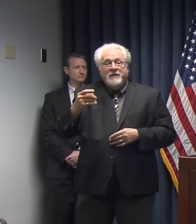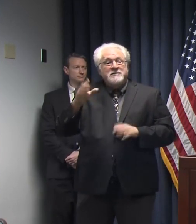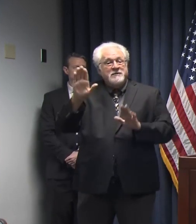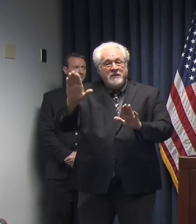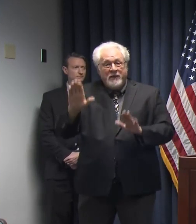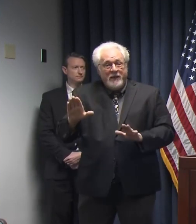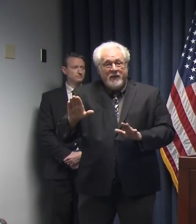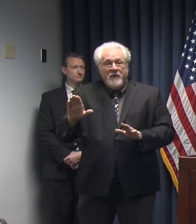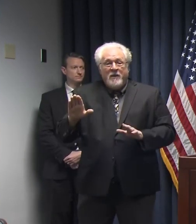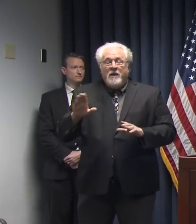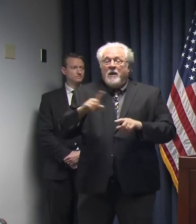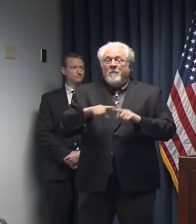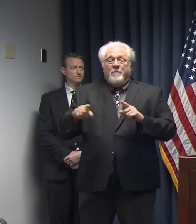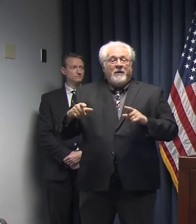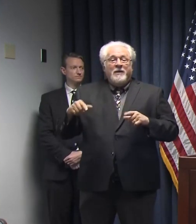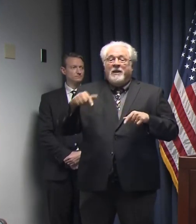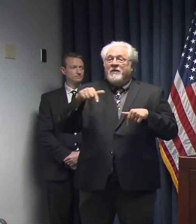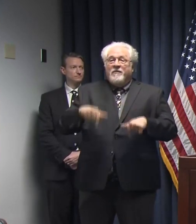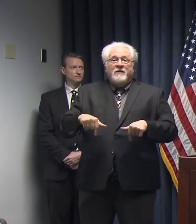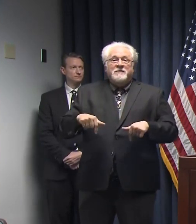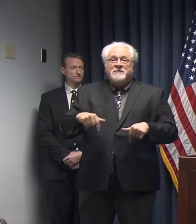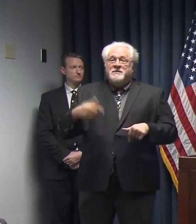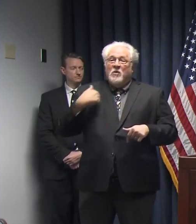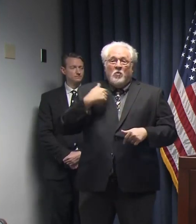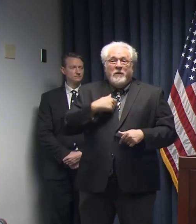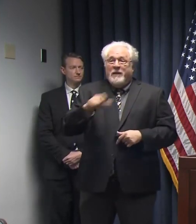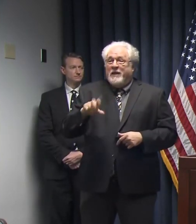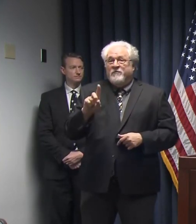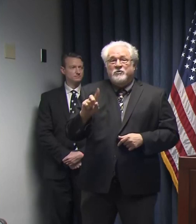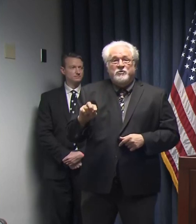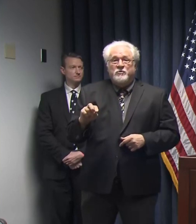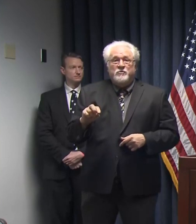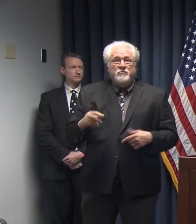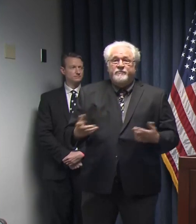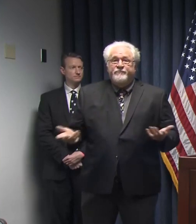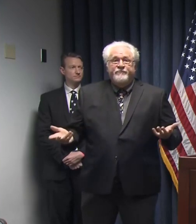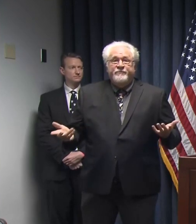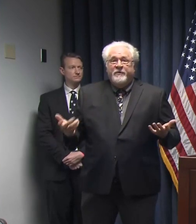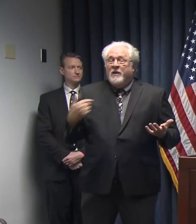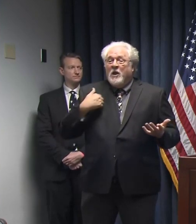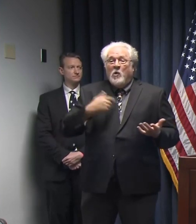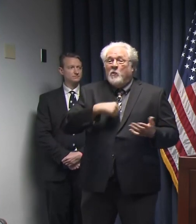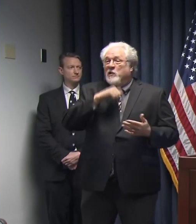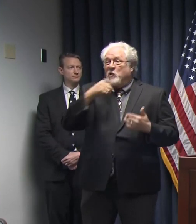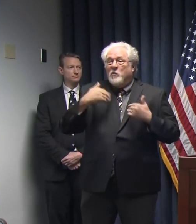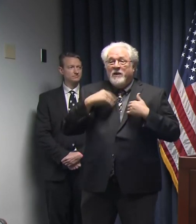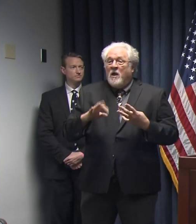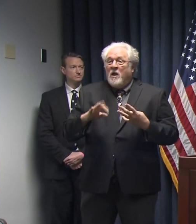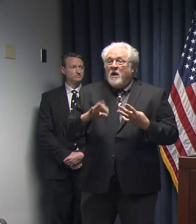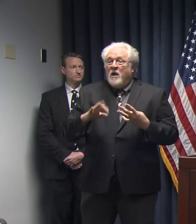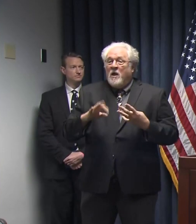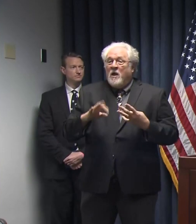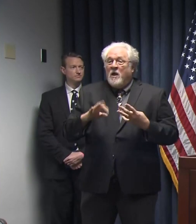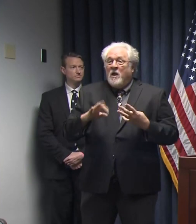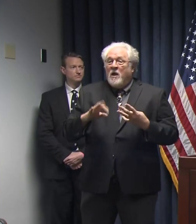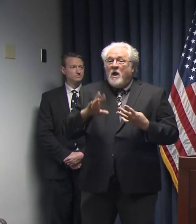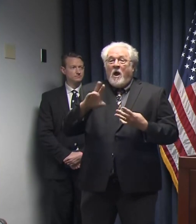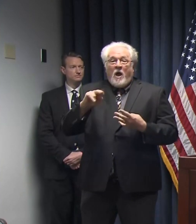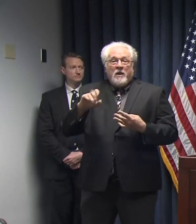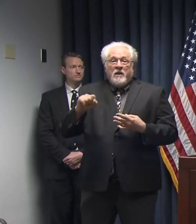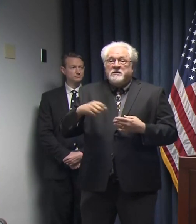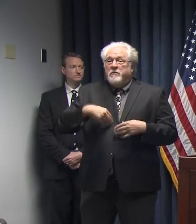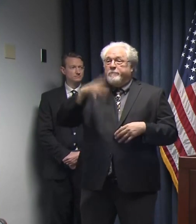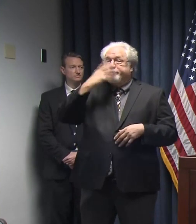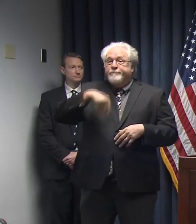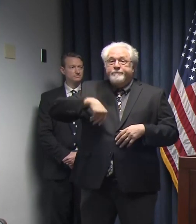Sunday. But this is just something we have to do. And we don't really have a choice unless we don't